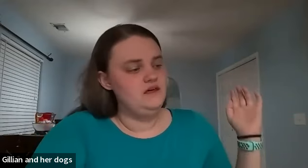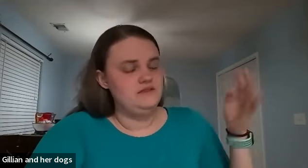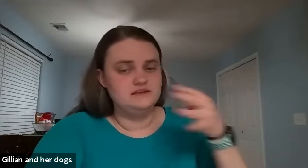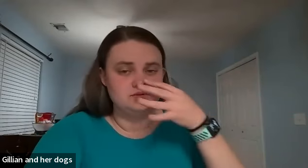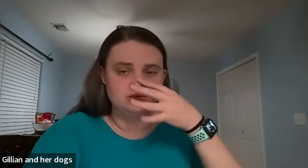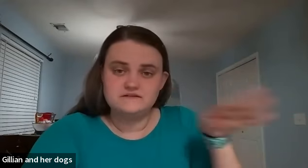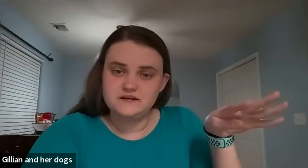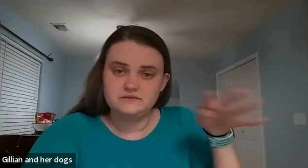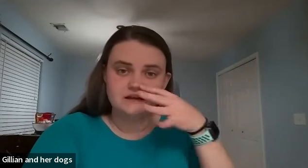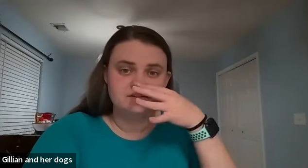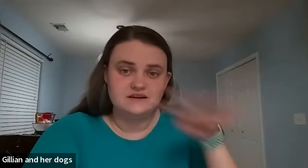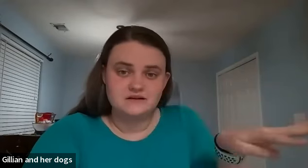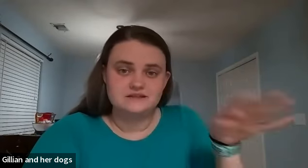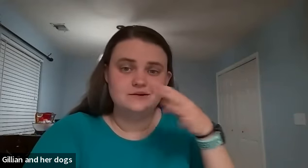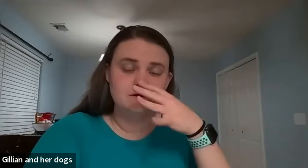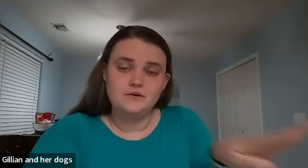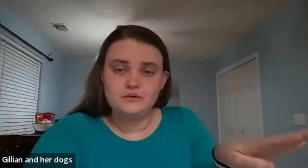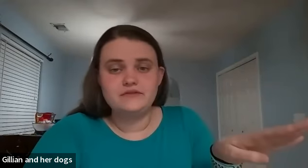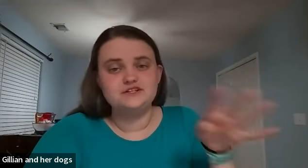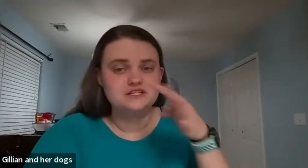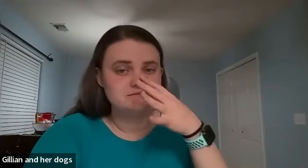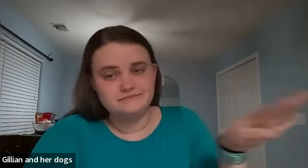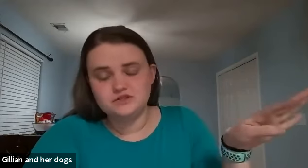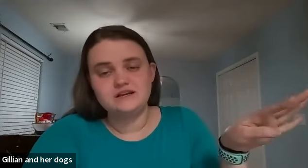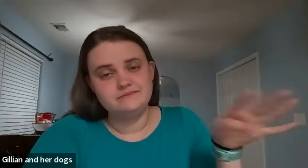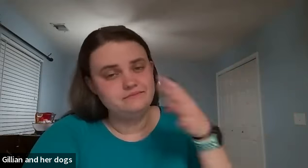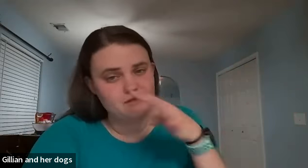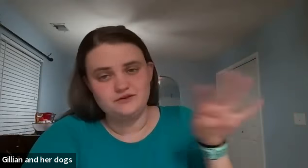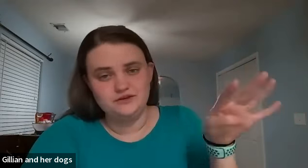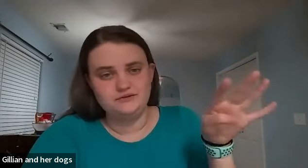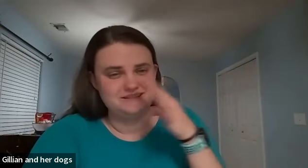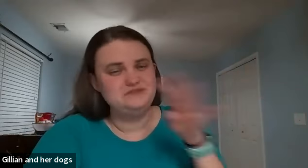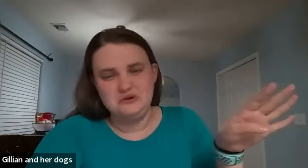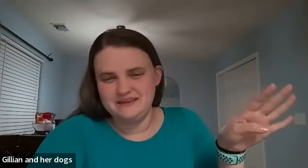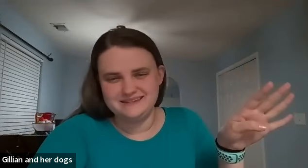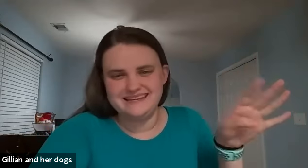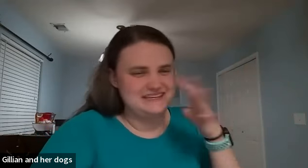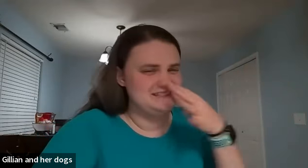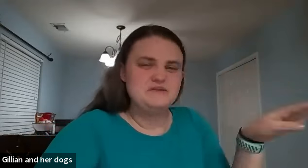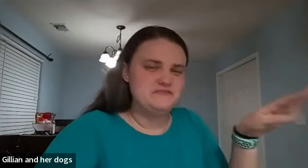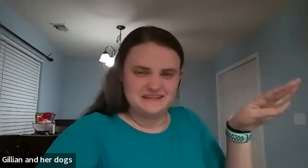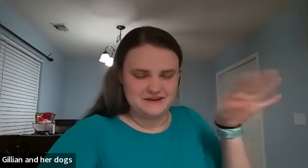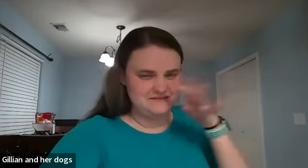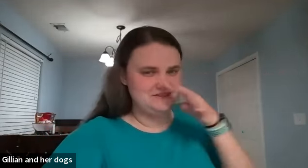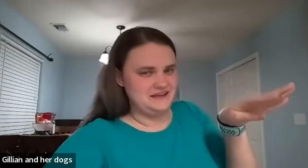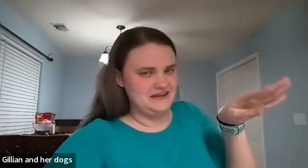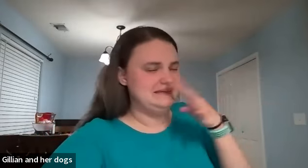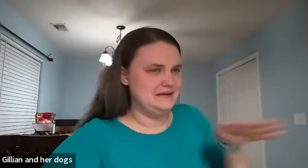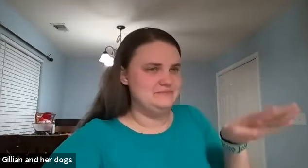this one's always a fun one i have to tell kids oh ignore they're just trying to bother you because you know kids they get so offended by everything and i get it